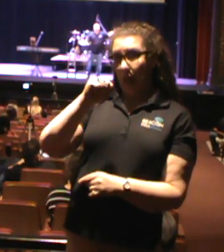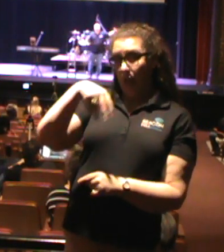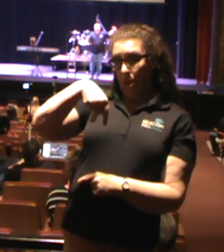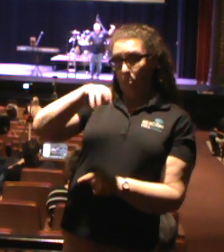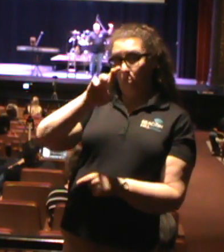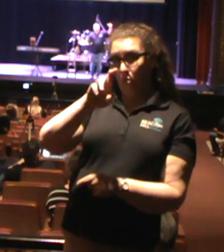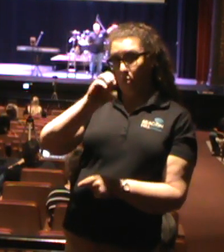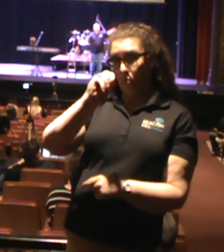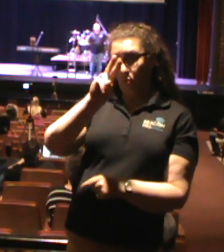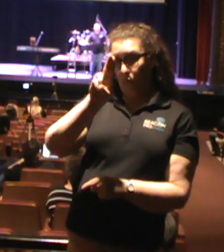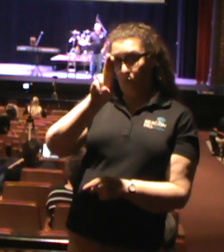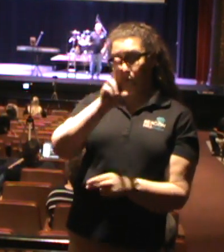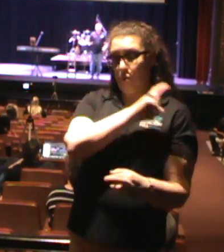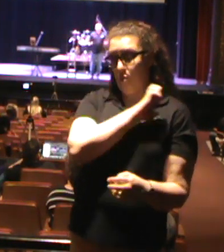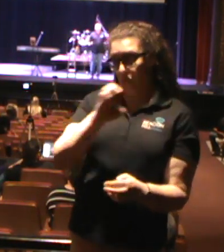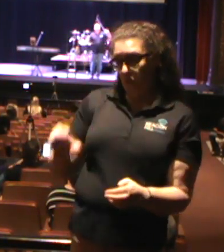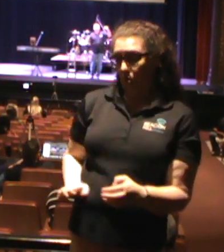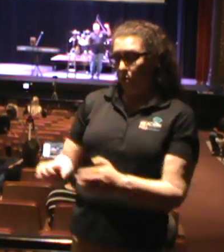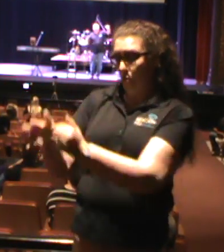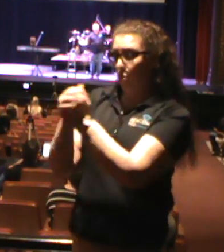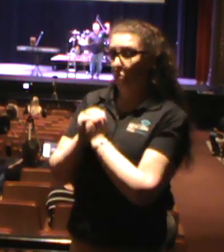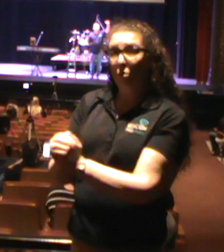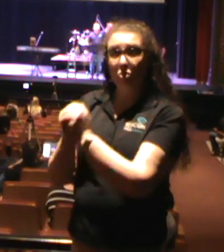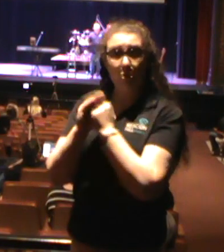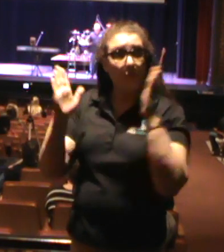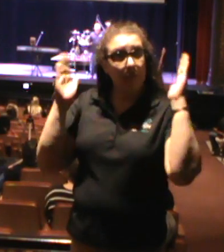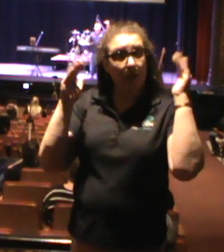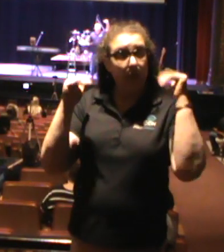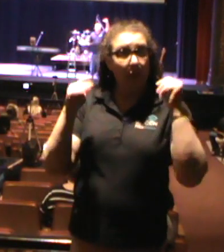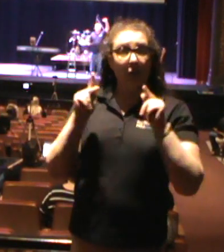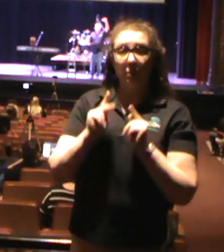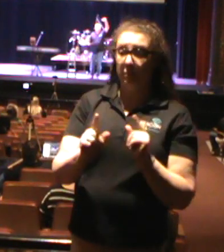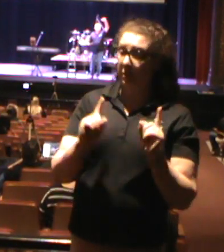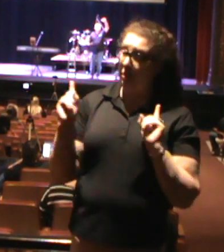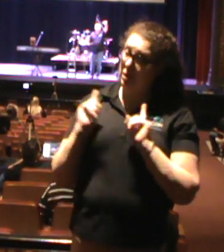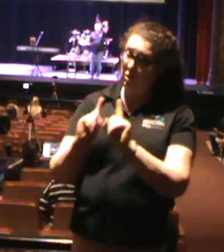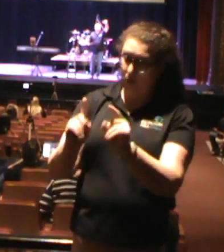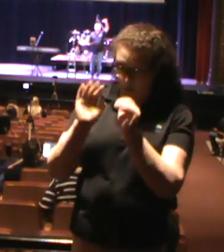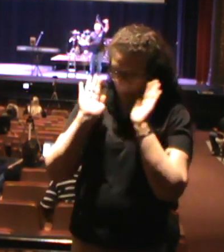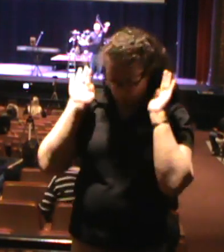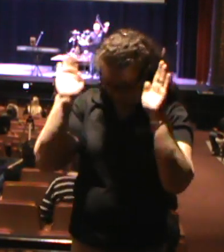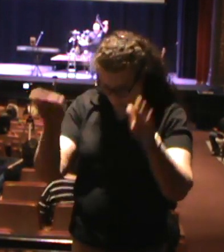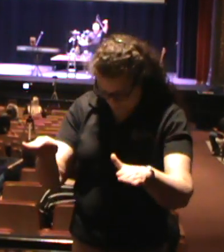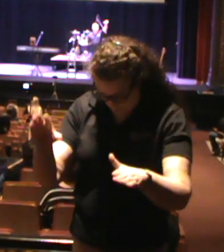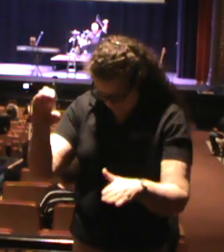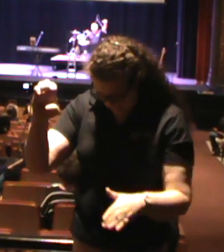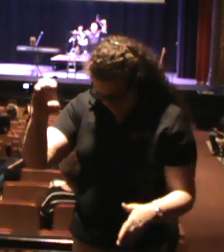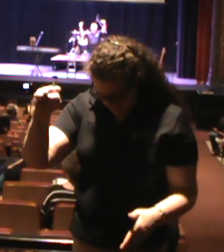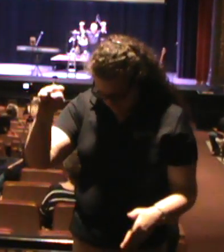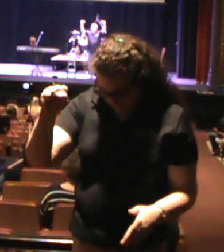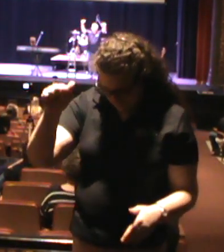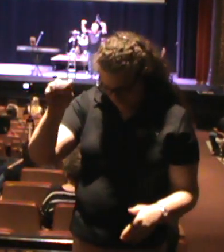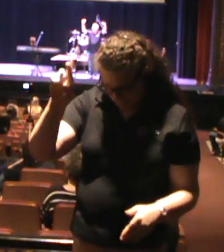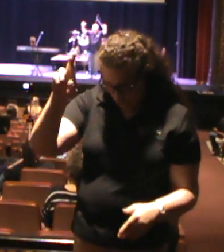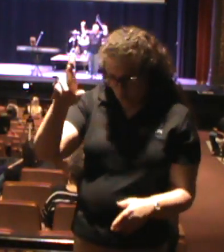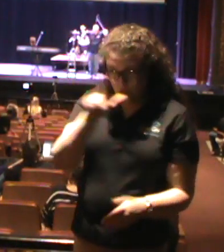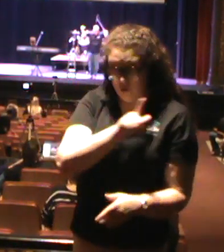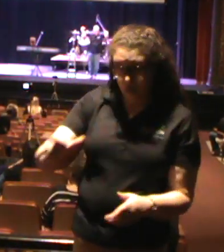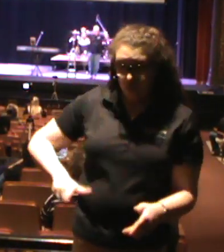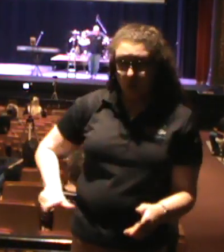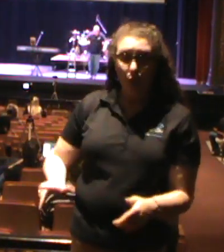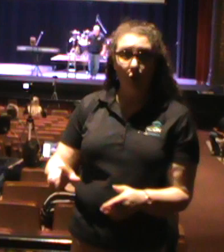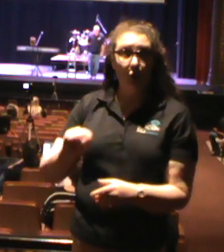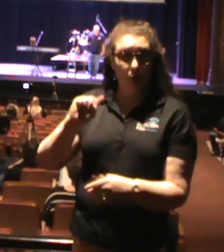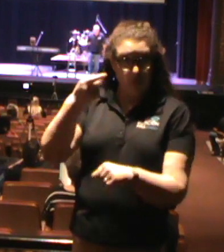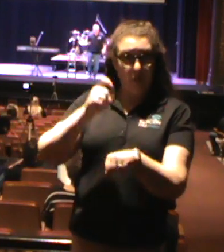last week when we studied that people had to come and bow down and say Caesar is Lord once a year. They had to do the same